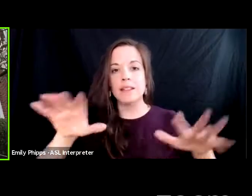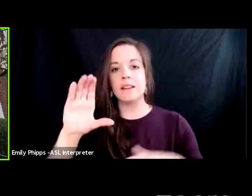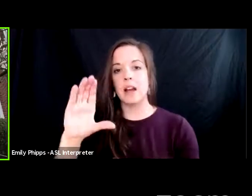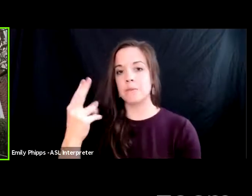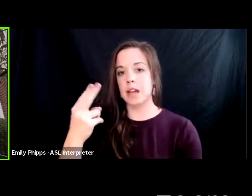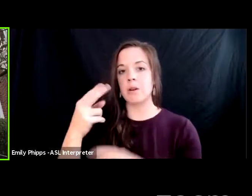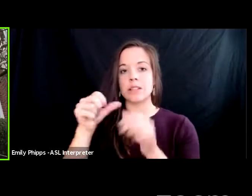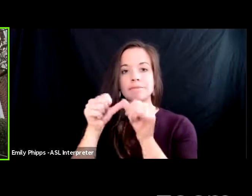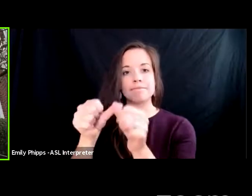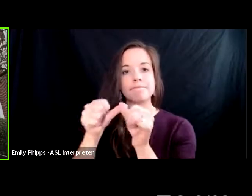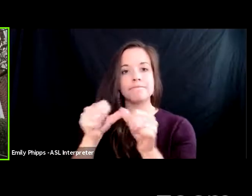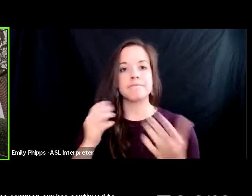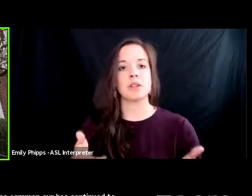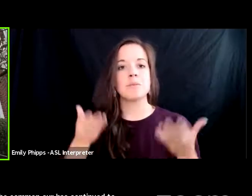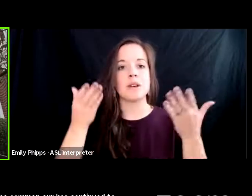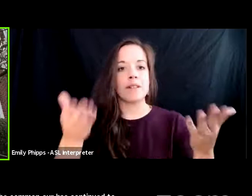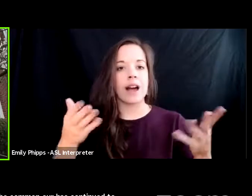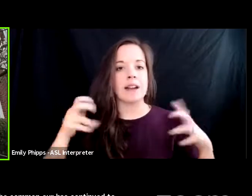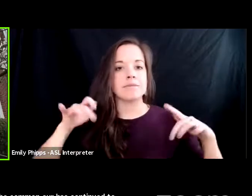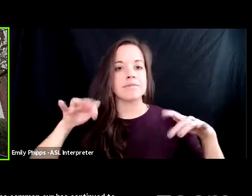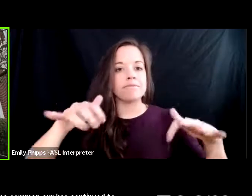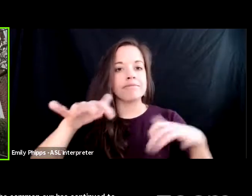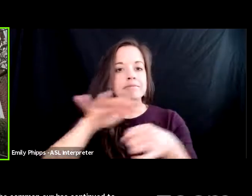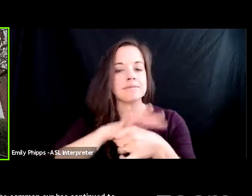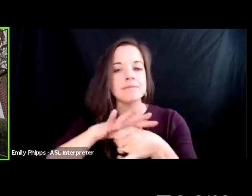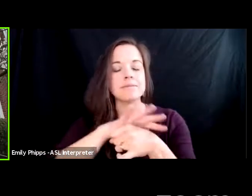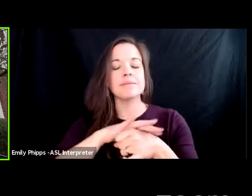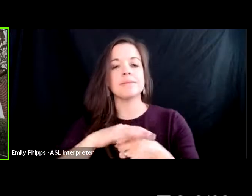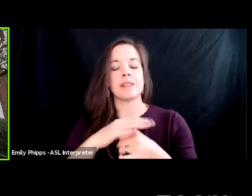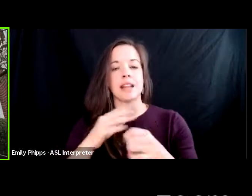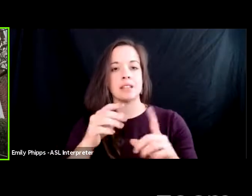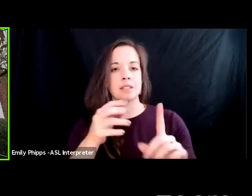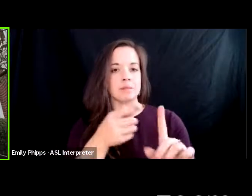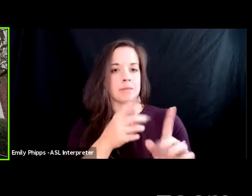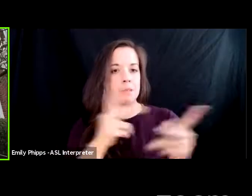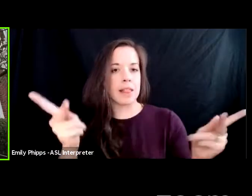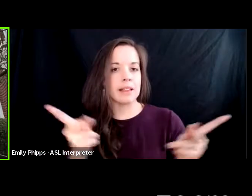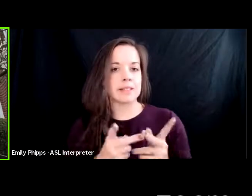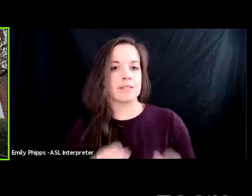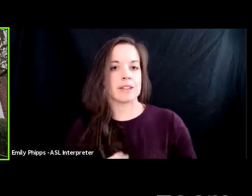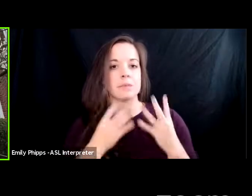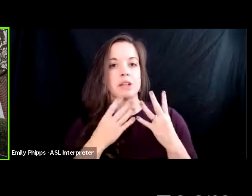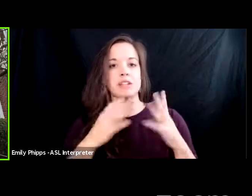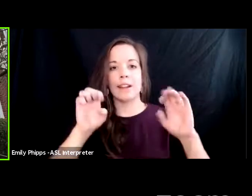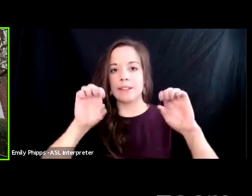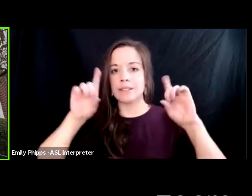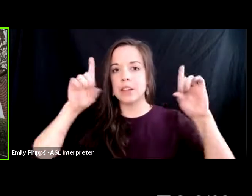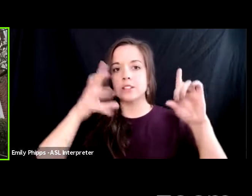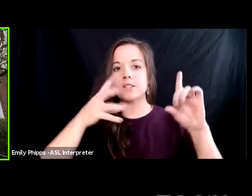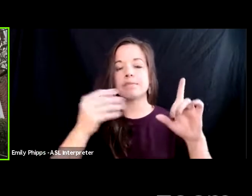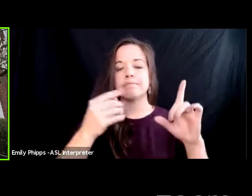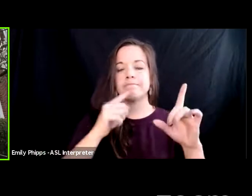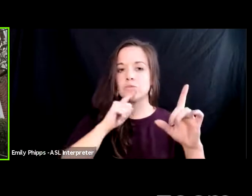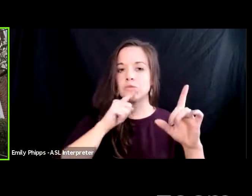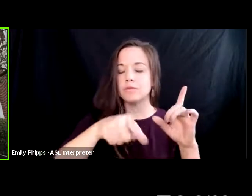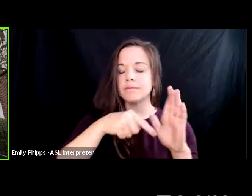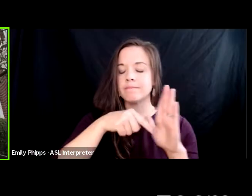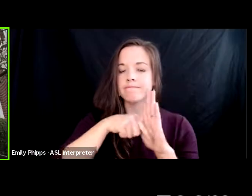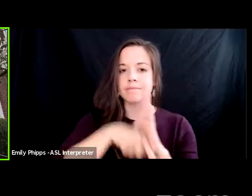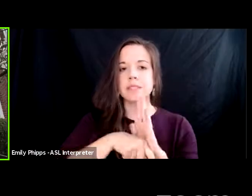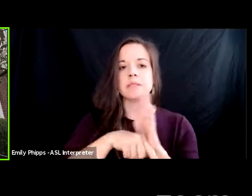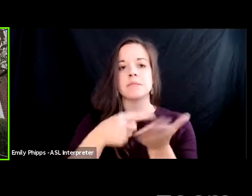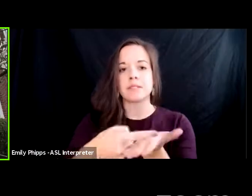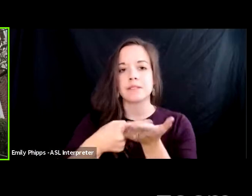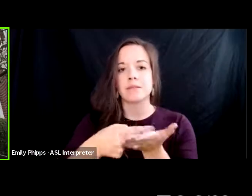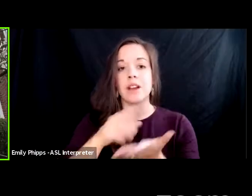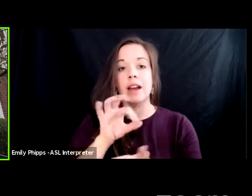continued to provide a gathering space and a source of inspiration education and compelling discussion for the fnm community and